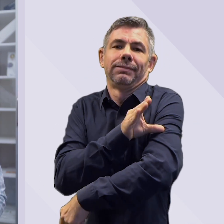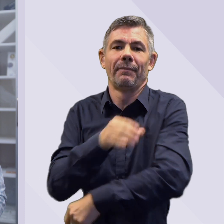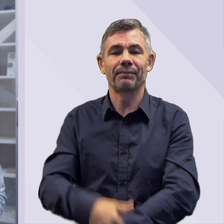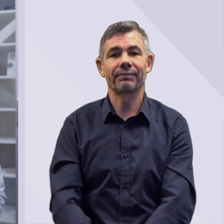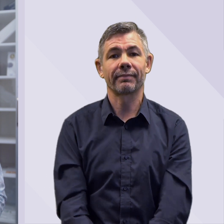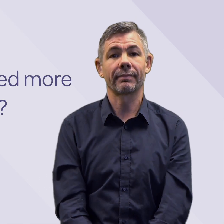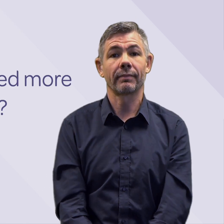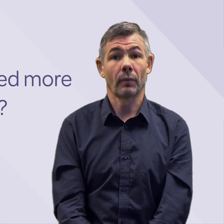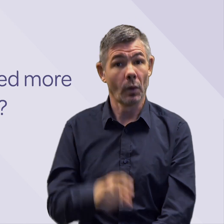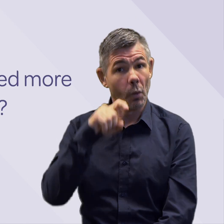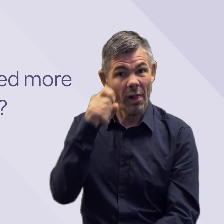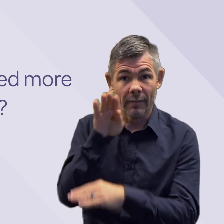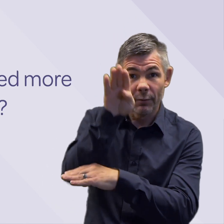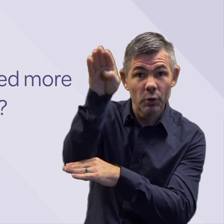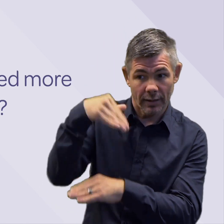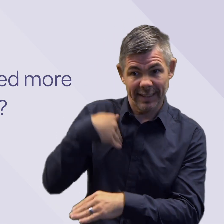up.